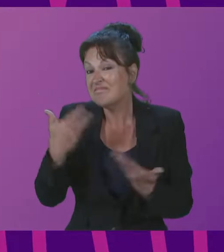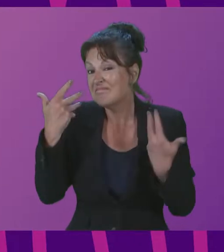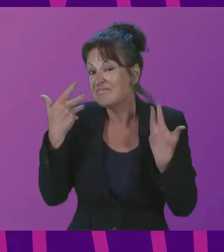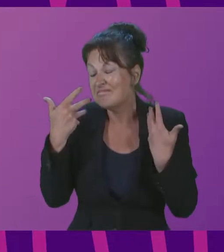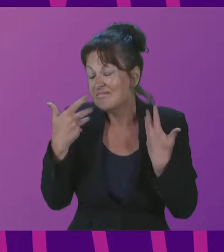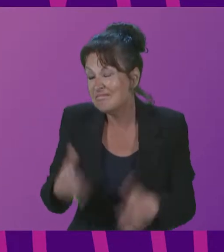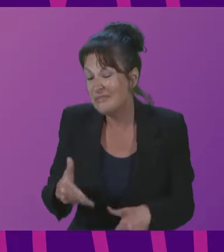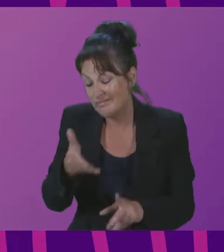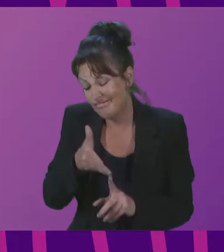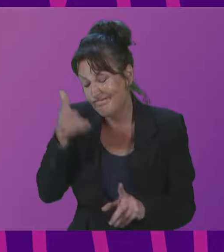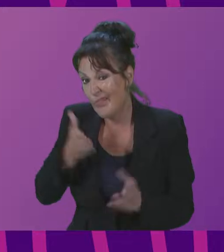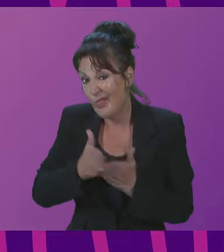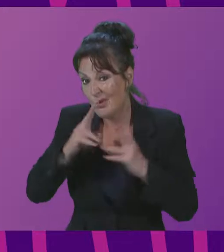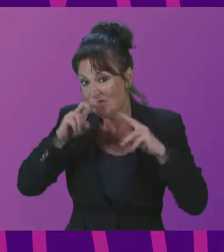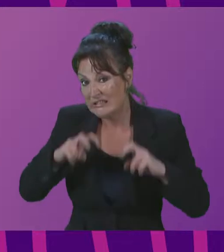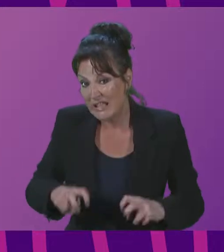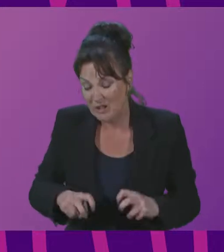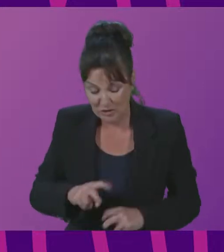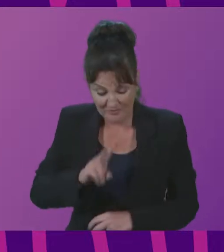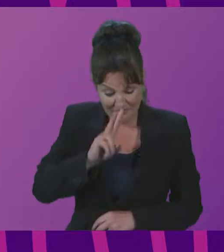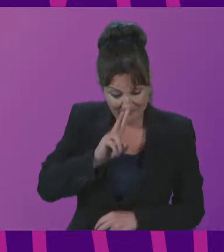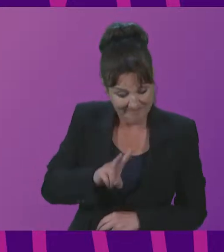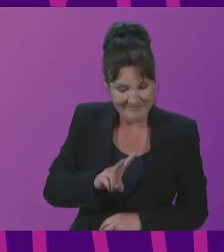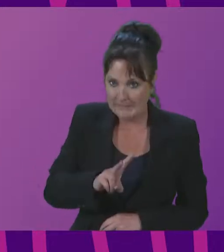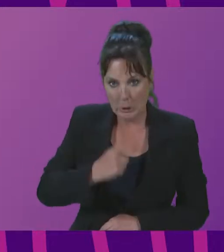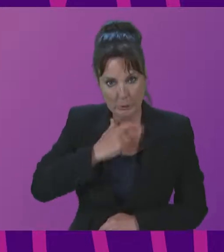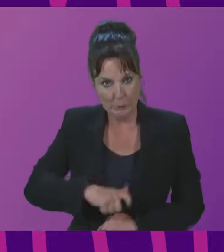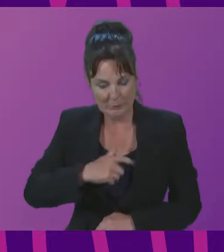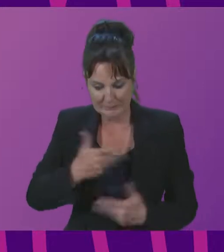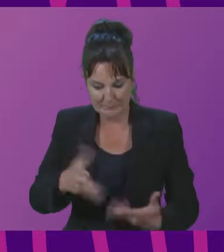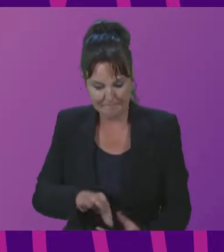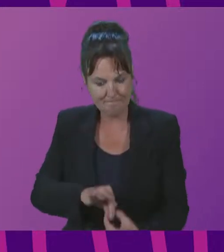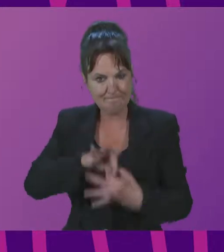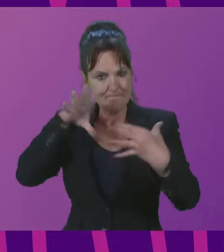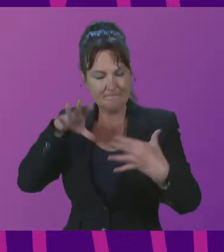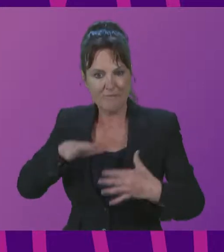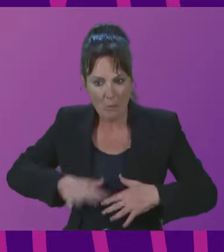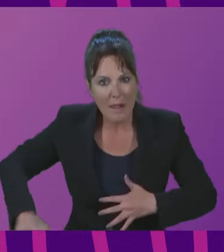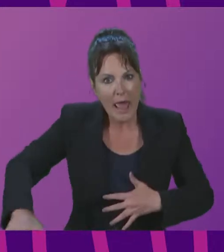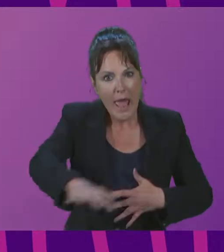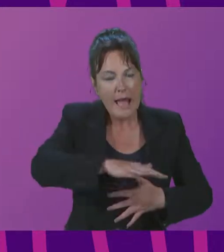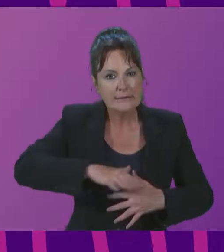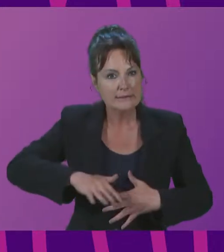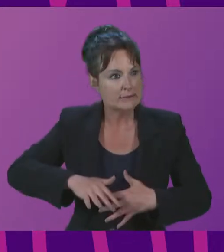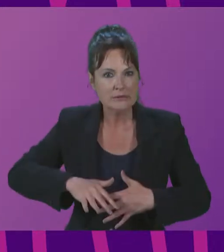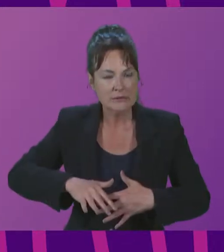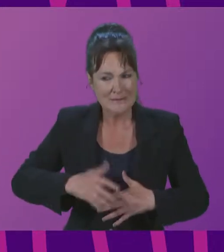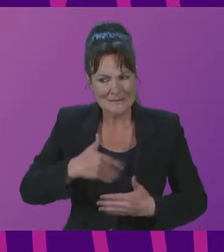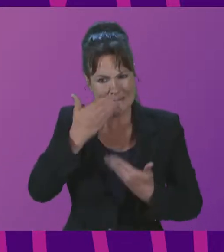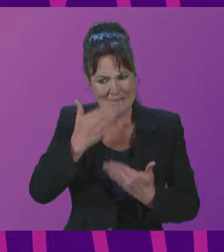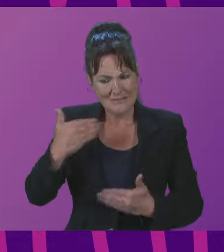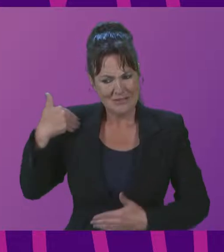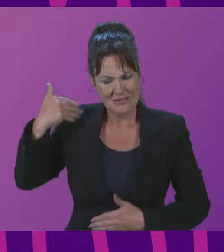with an aim, Shifting Baseline Syndrome, an observed phenomenon where, over successive generations, there is a gradual